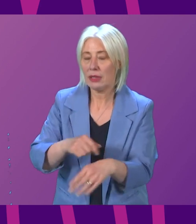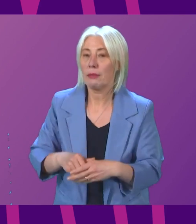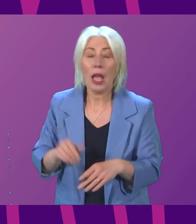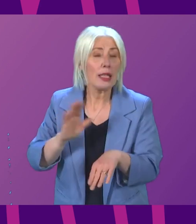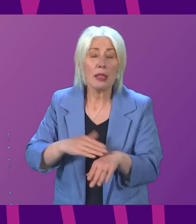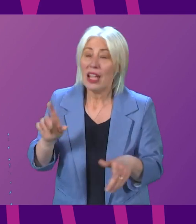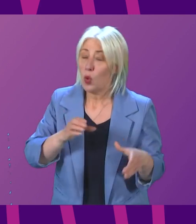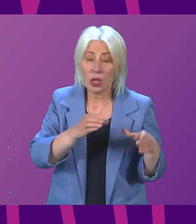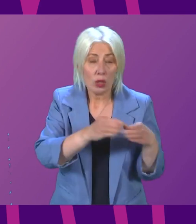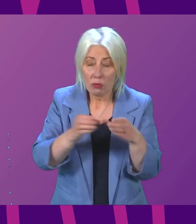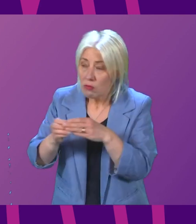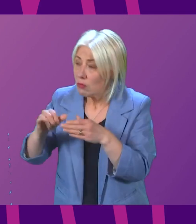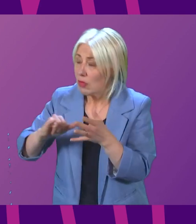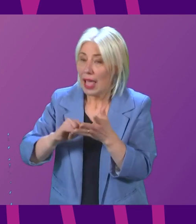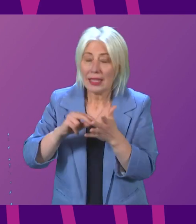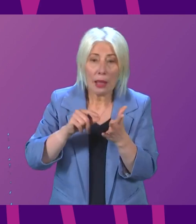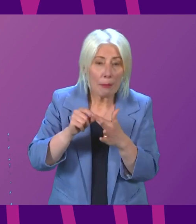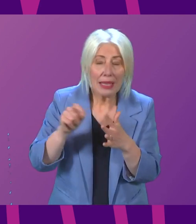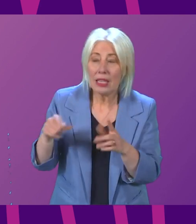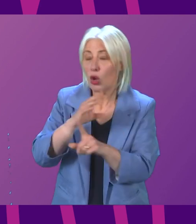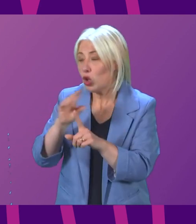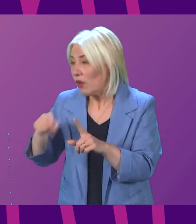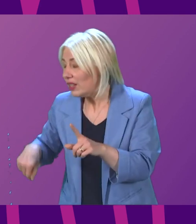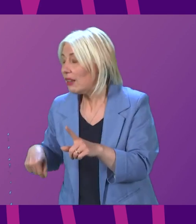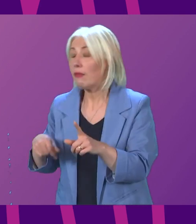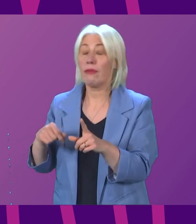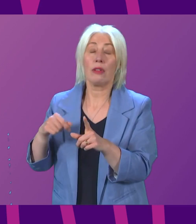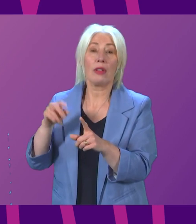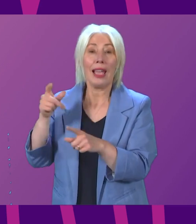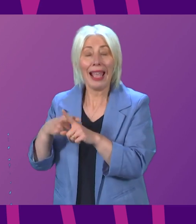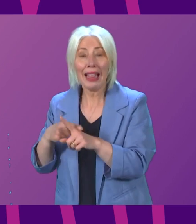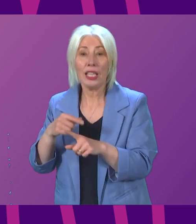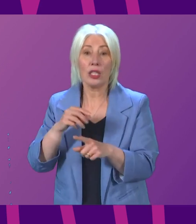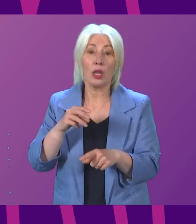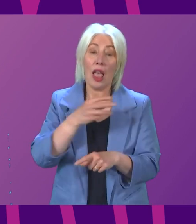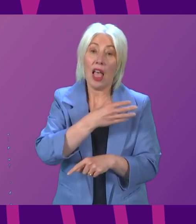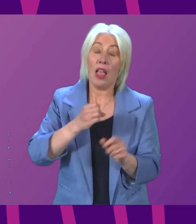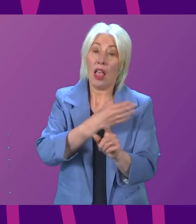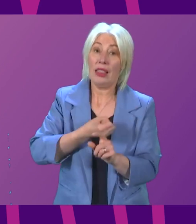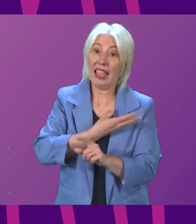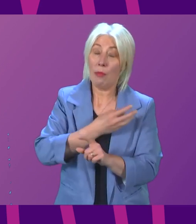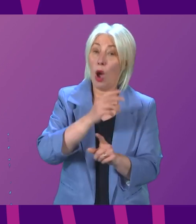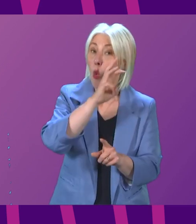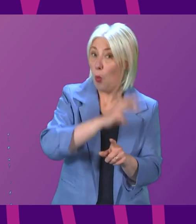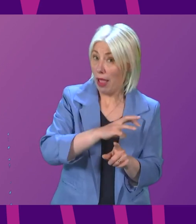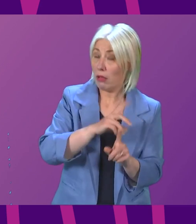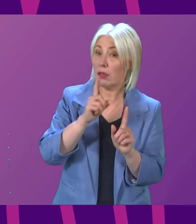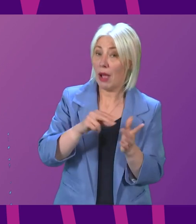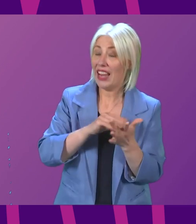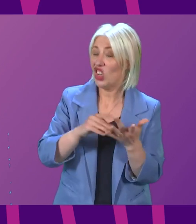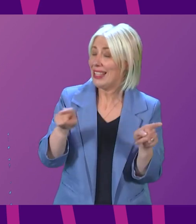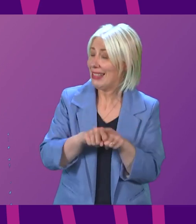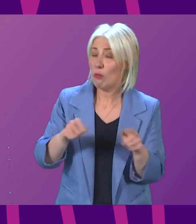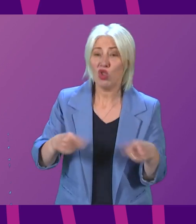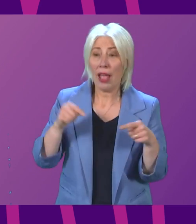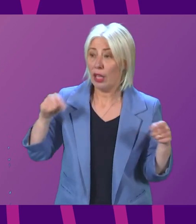the UK, SNP in Scotland, the Tories in England, Labour in Wales, the NHS is facing the same challenges.